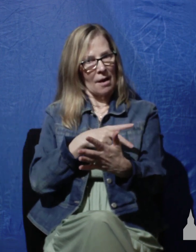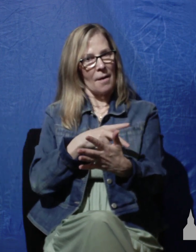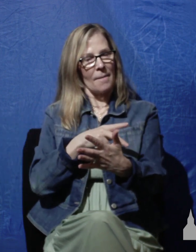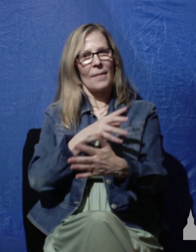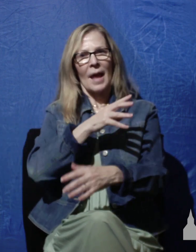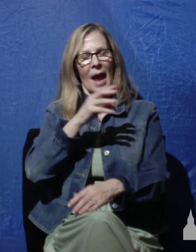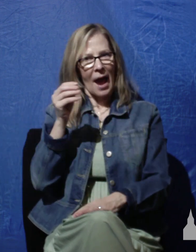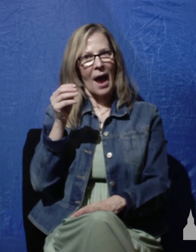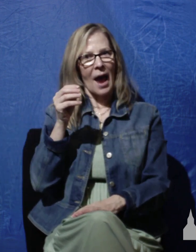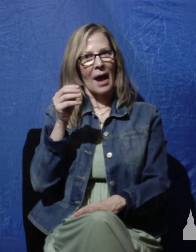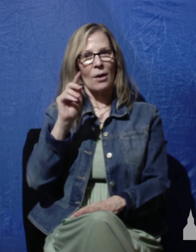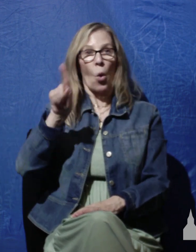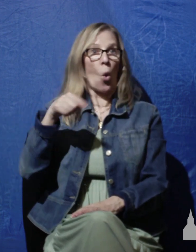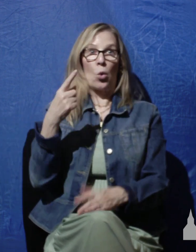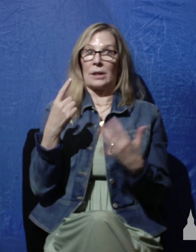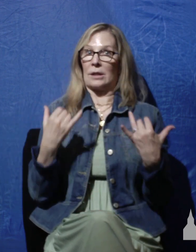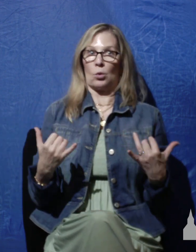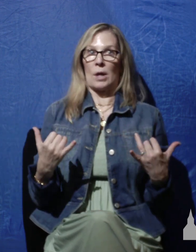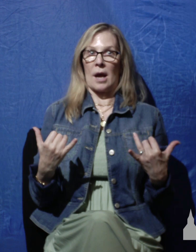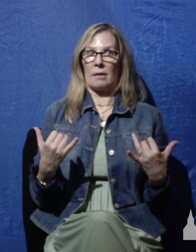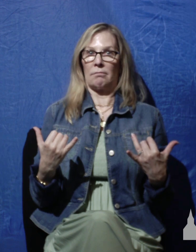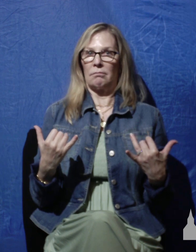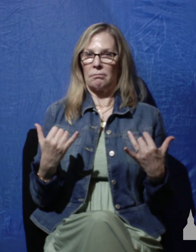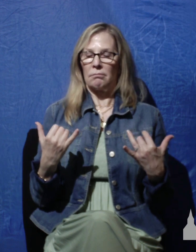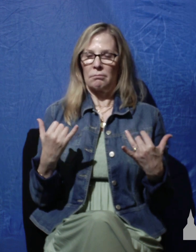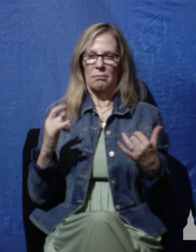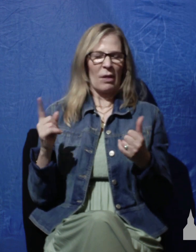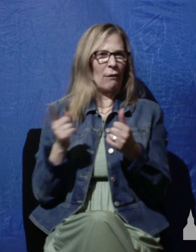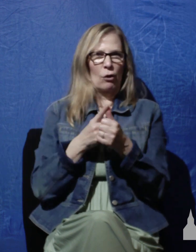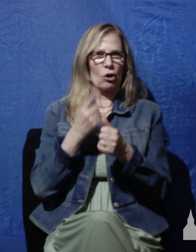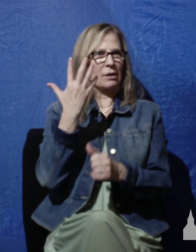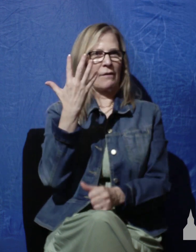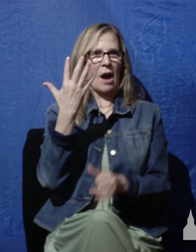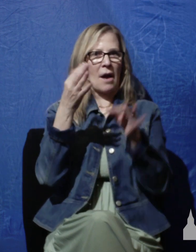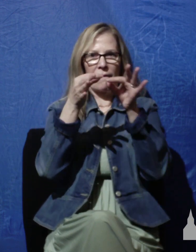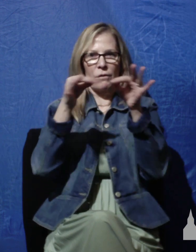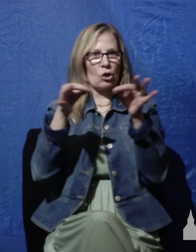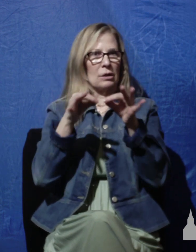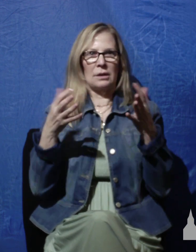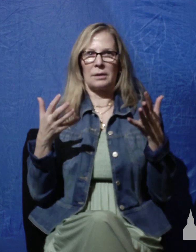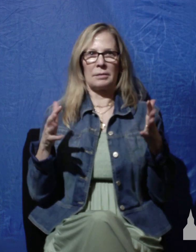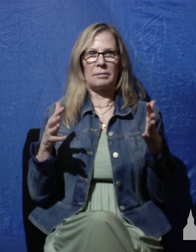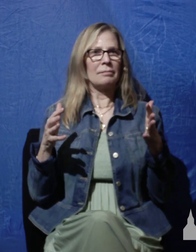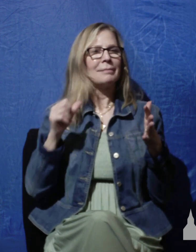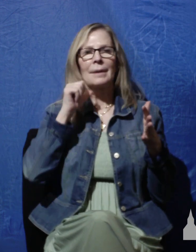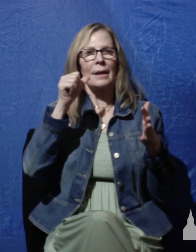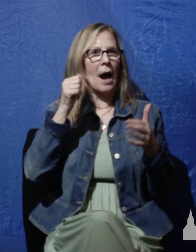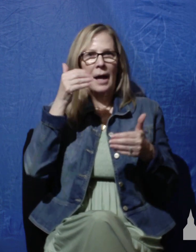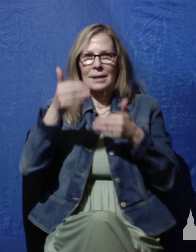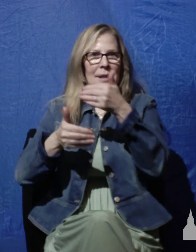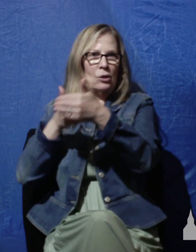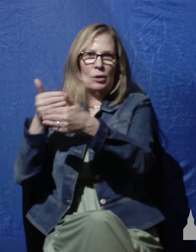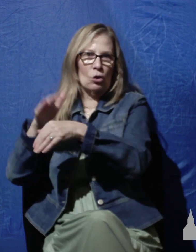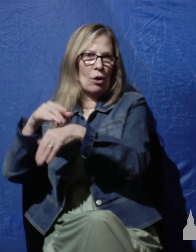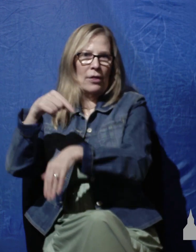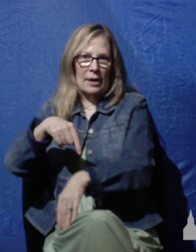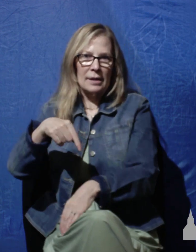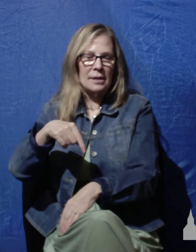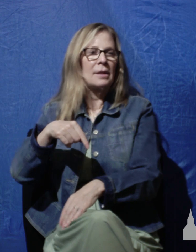and only today, only this morning and only the first five verses of the psalm. There's not going to be a series on this. And I want us to